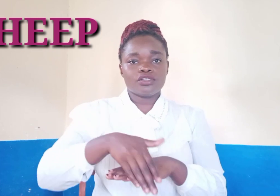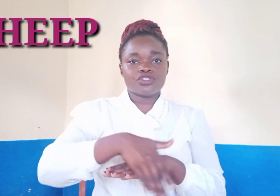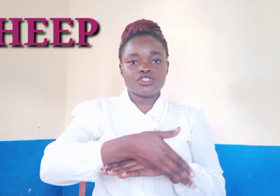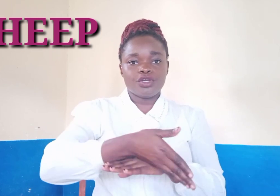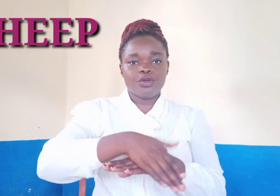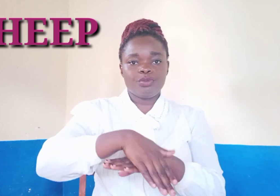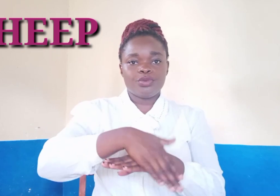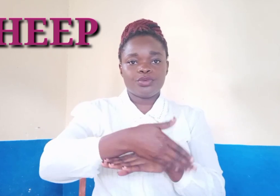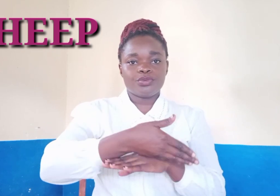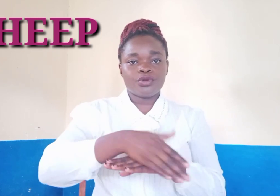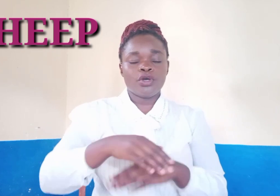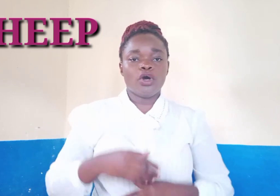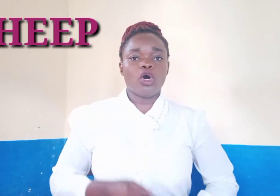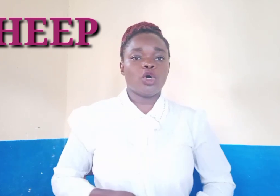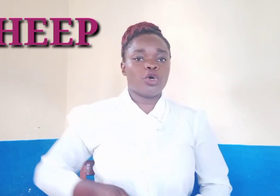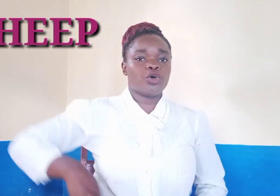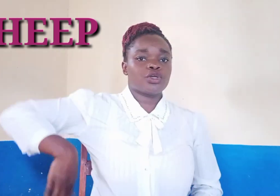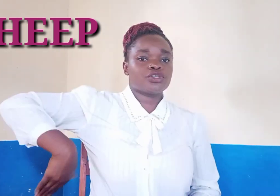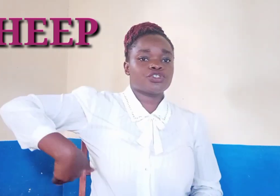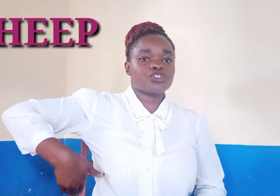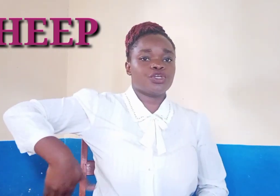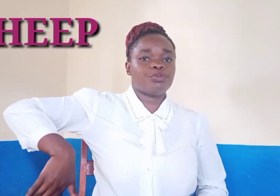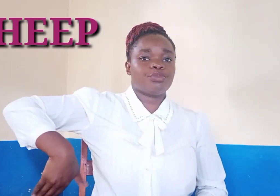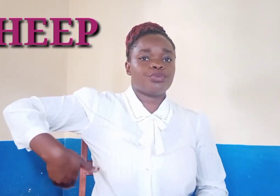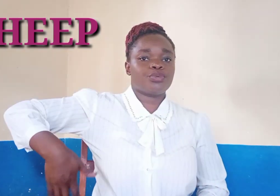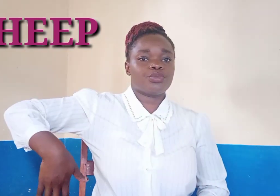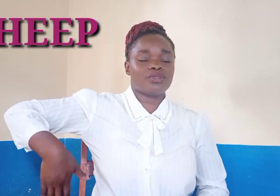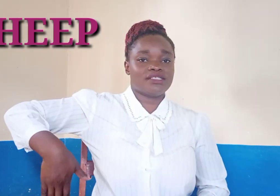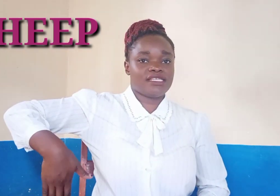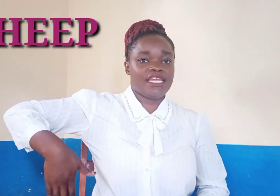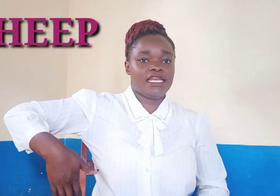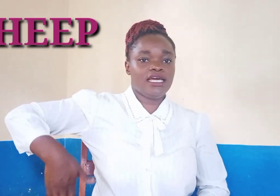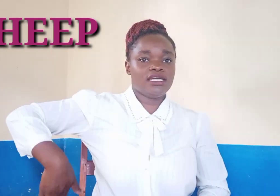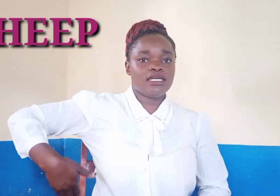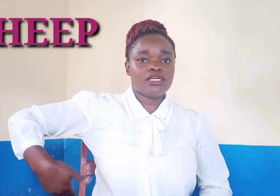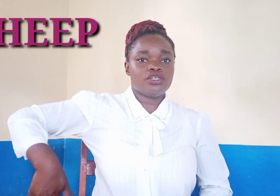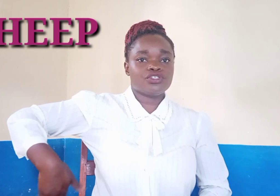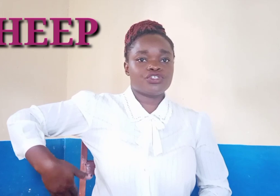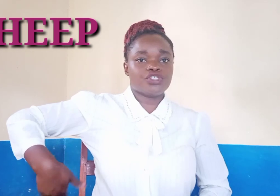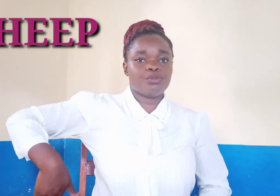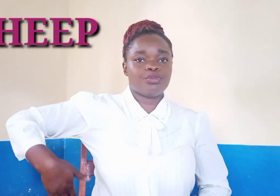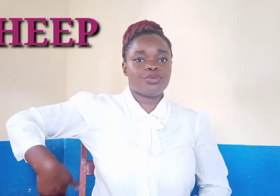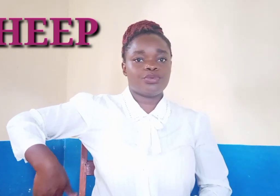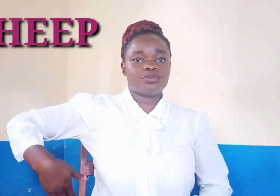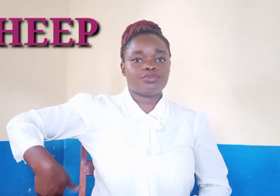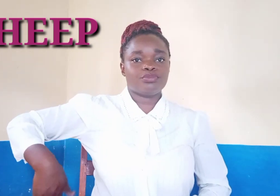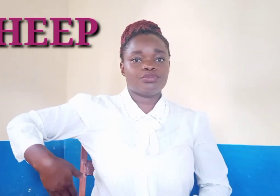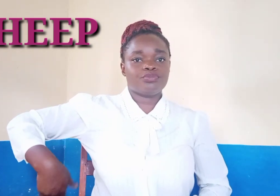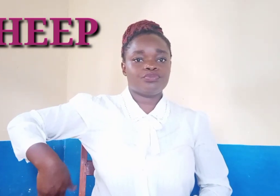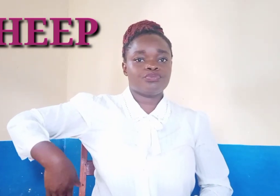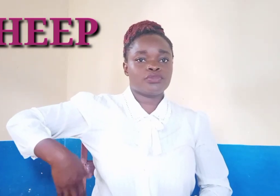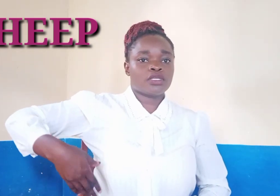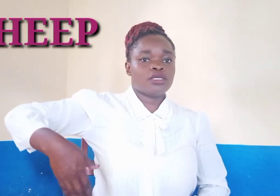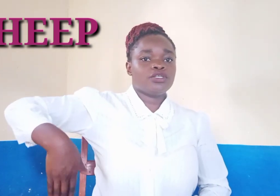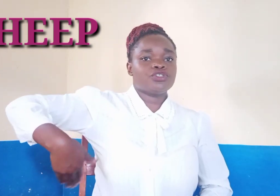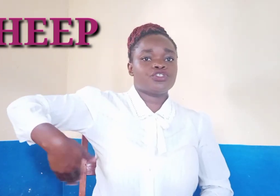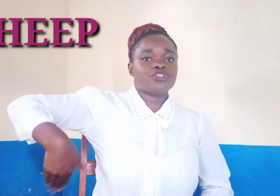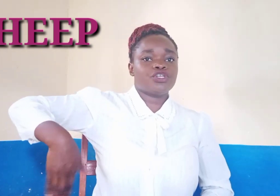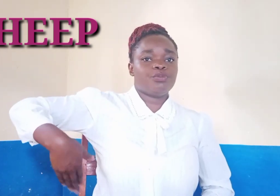sheep or sheep the tail sheep sheep